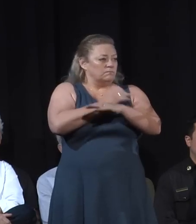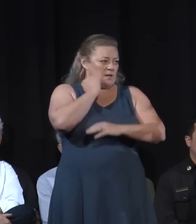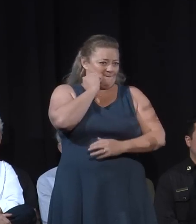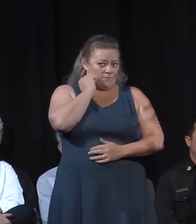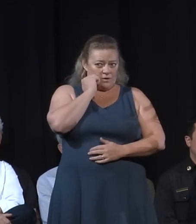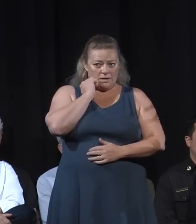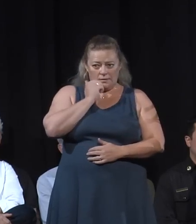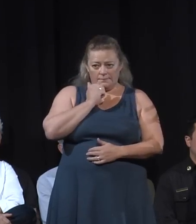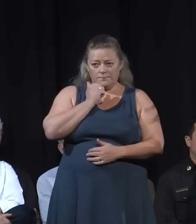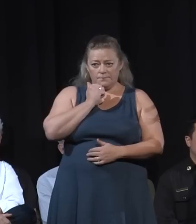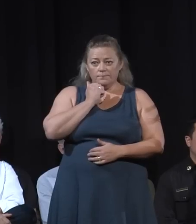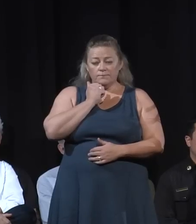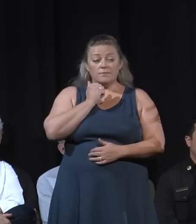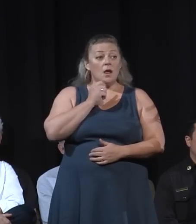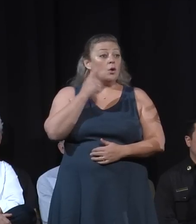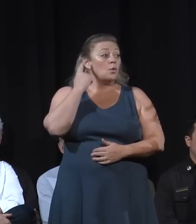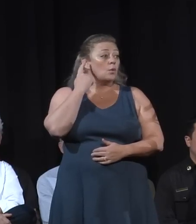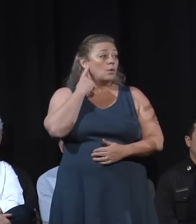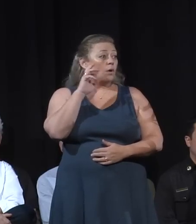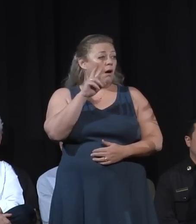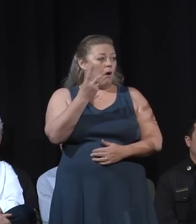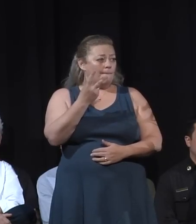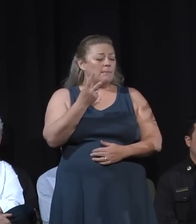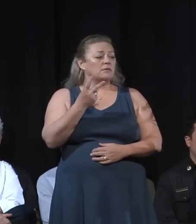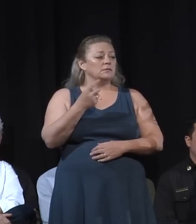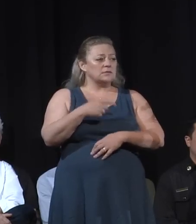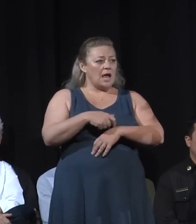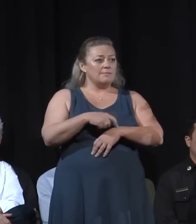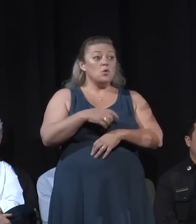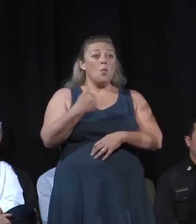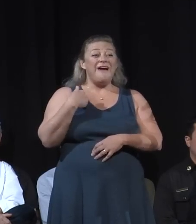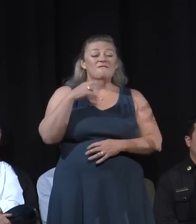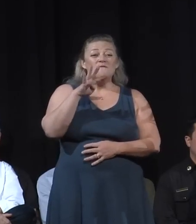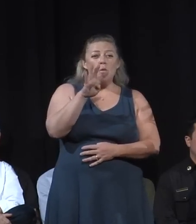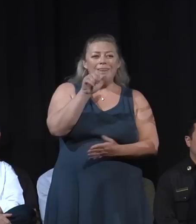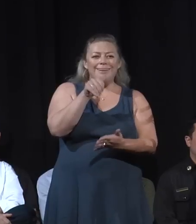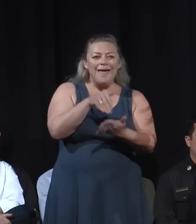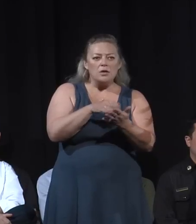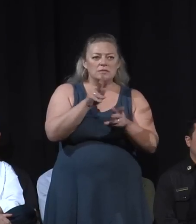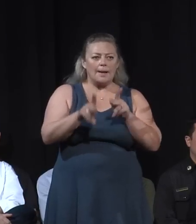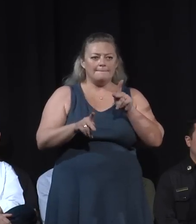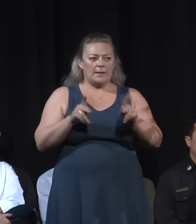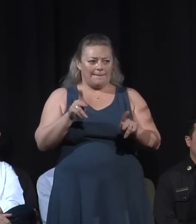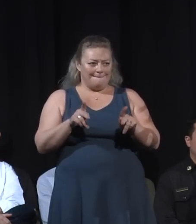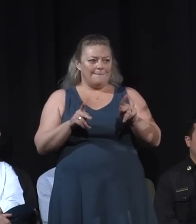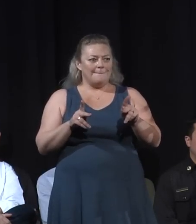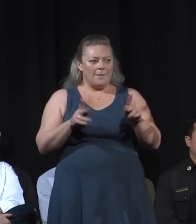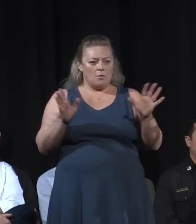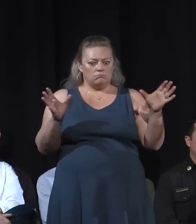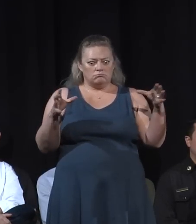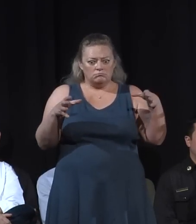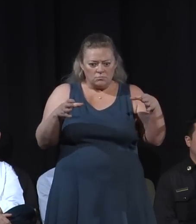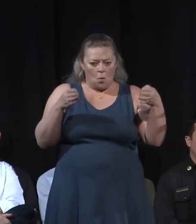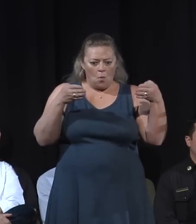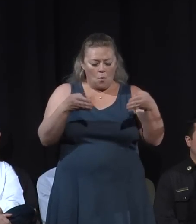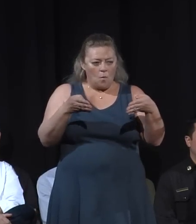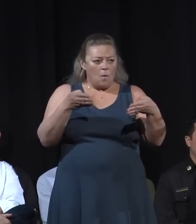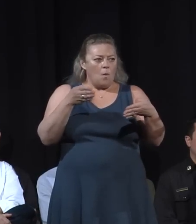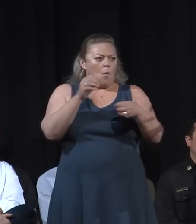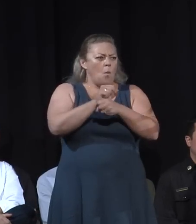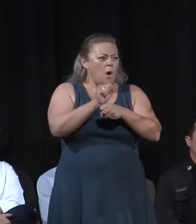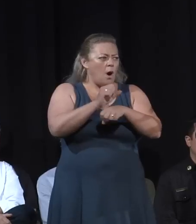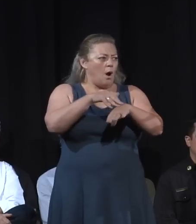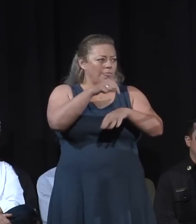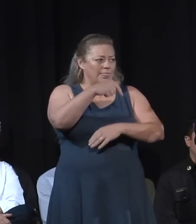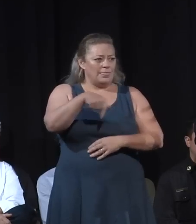As you've heard a couple times, we have 4,000 people on this incident and that's 4,000 firefighters, not just from Southern California, not